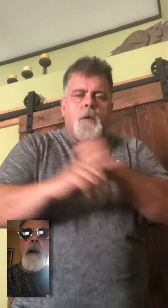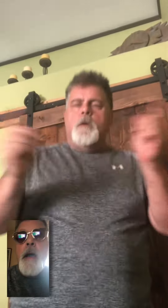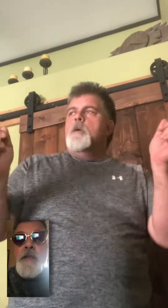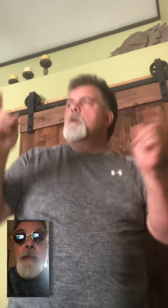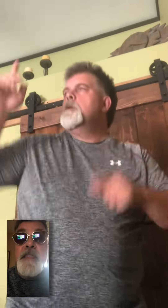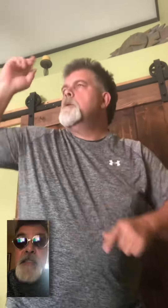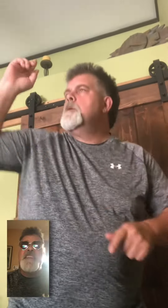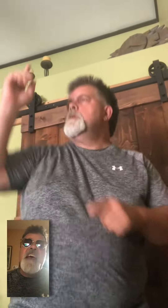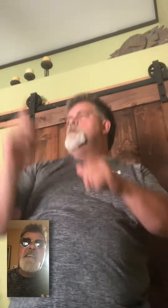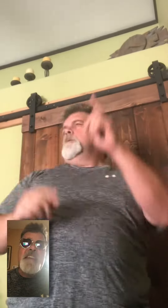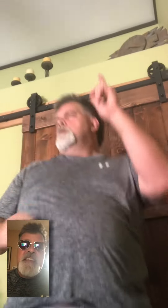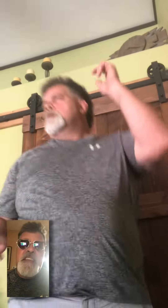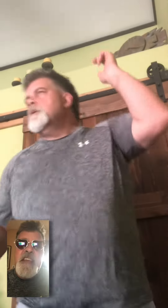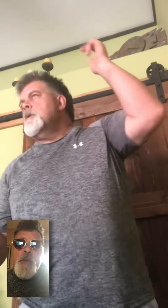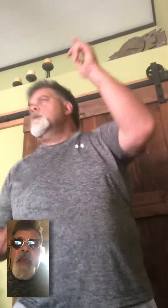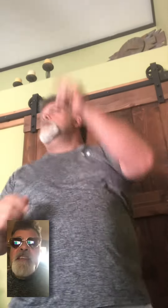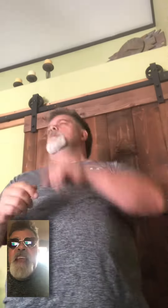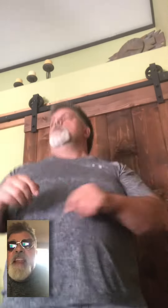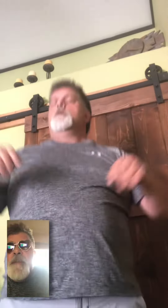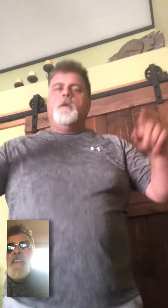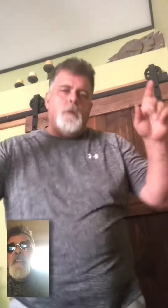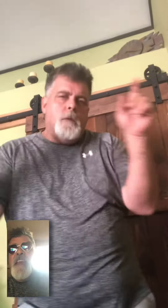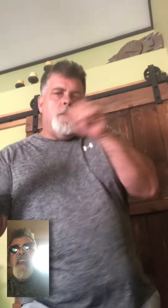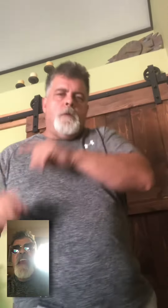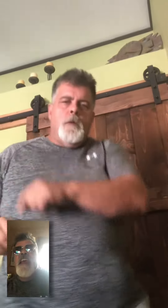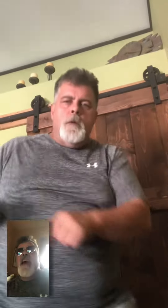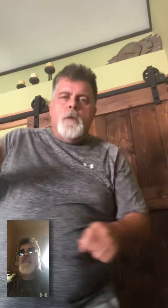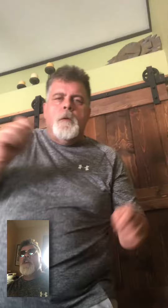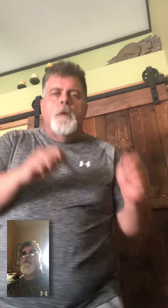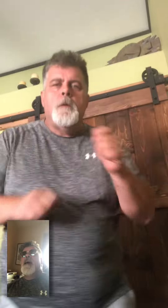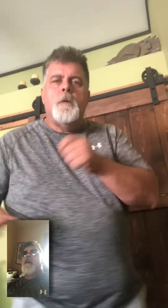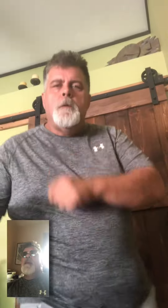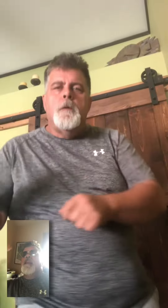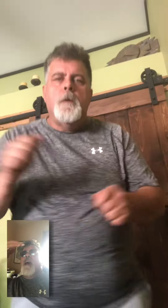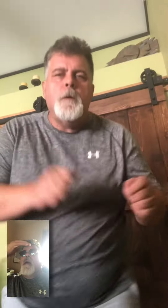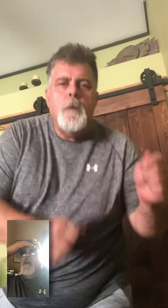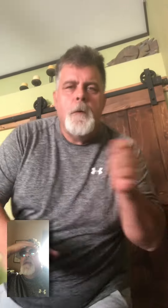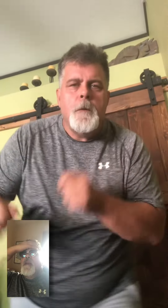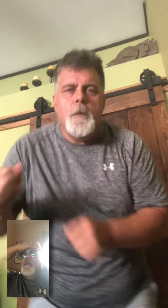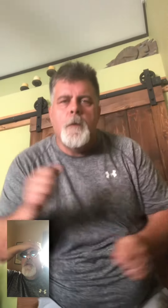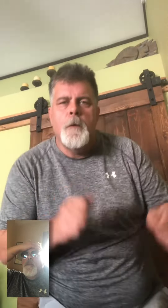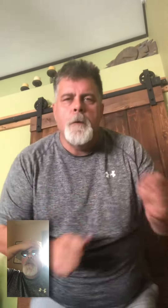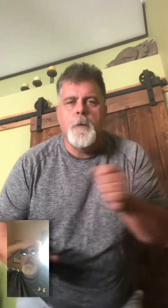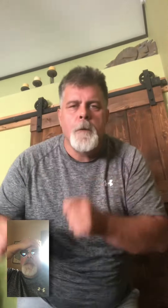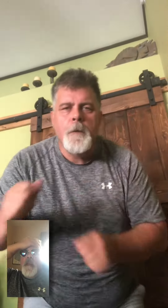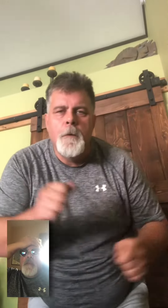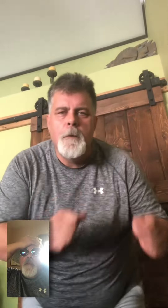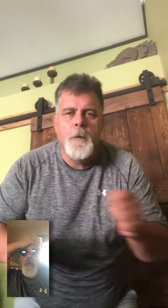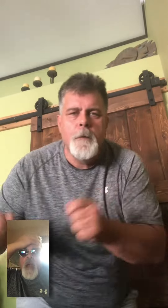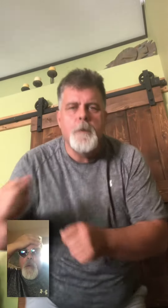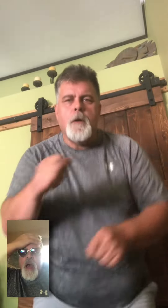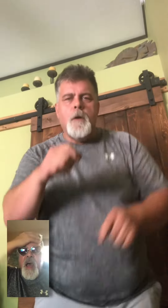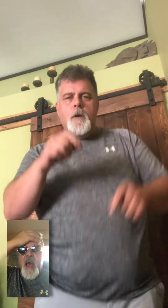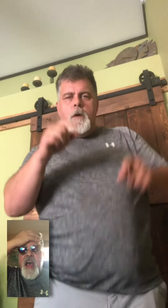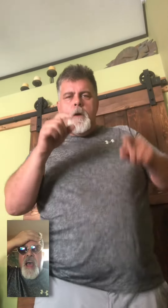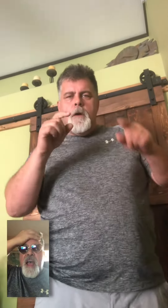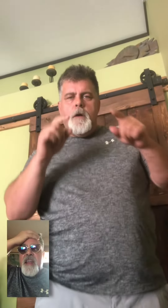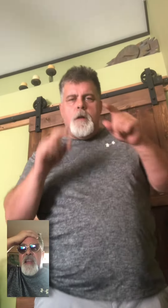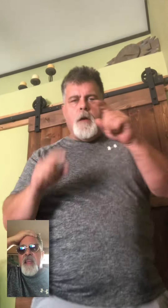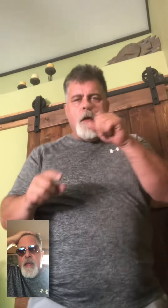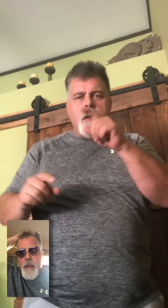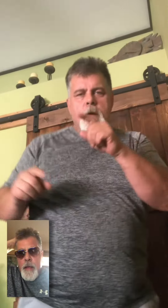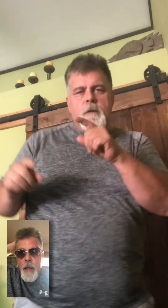But it's been 17 weeks And I'm still thinking of you, baby And now I hear you're moving to Taiwan